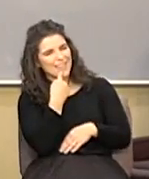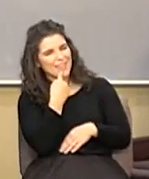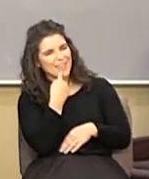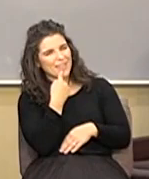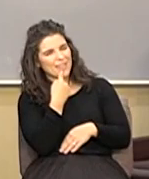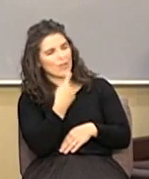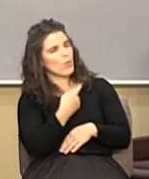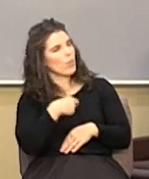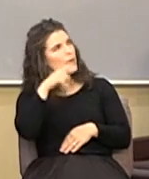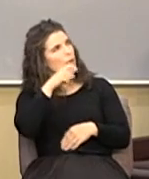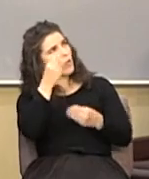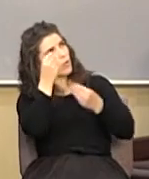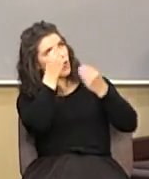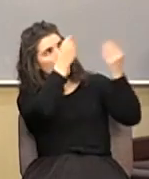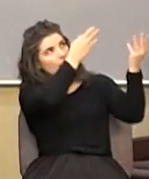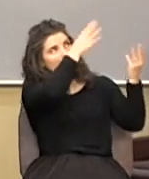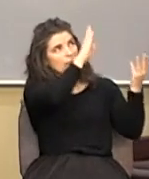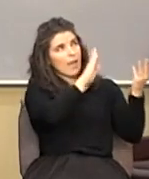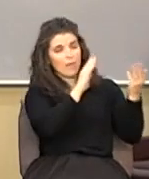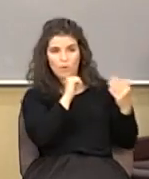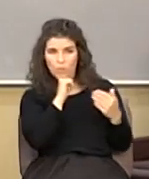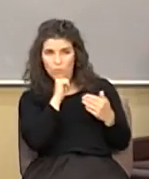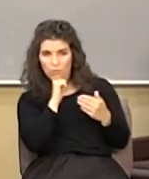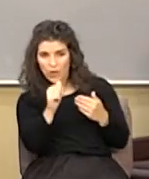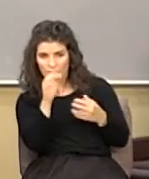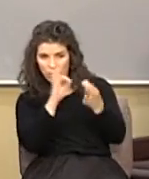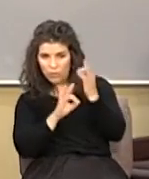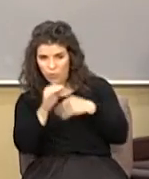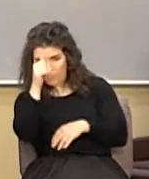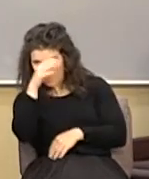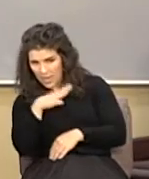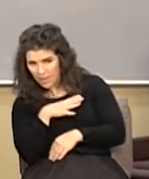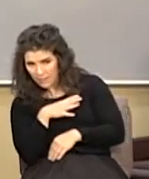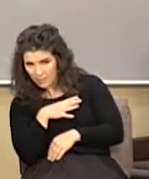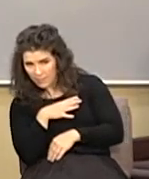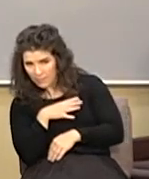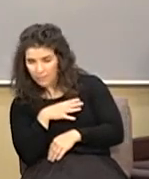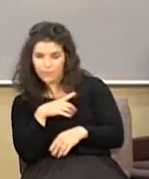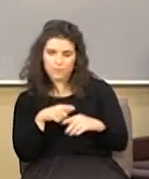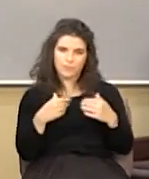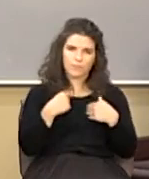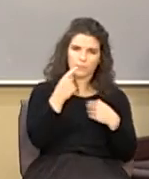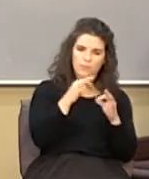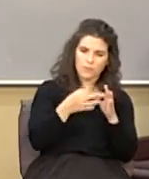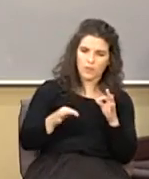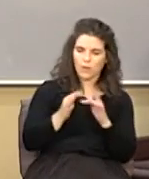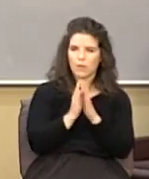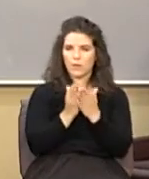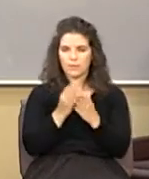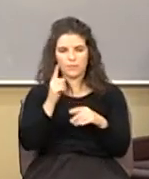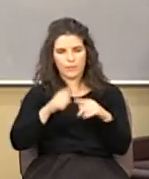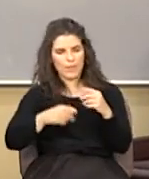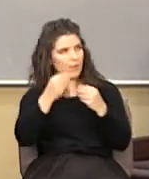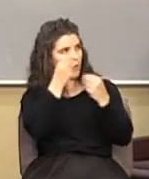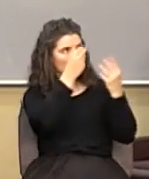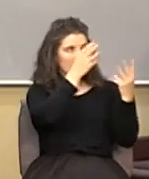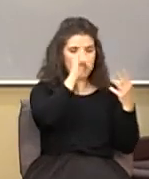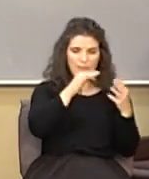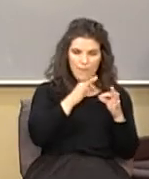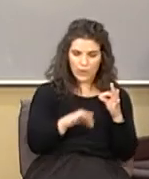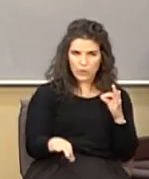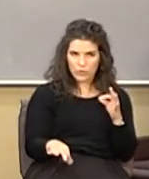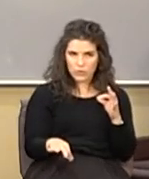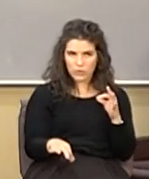We ought to obey God rather than man. You see, you can't take one verse of scripture and say, well, that verse of scripture says you can't obey that verse.